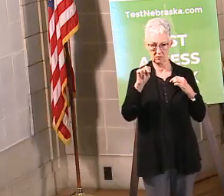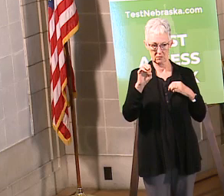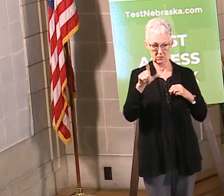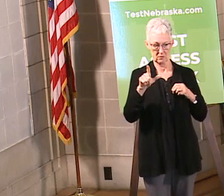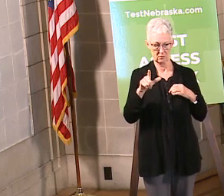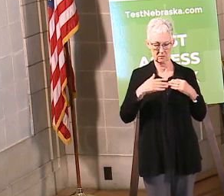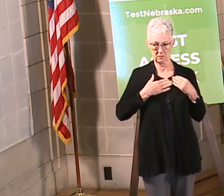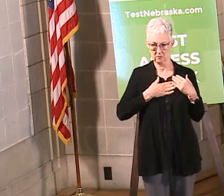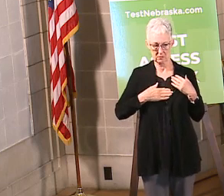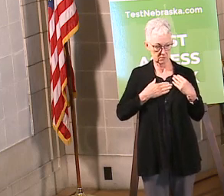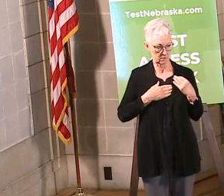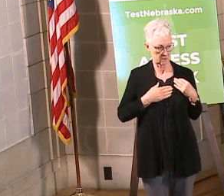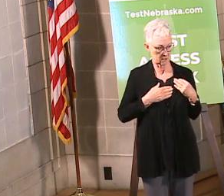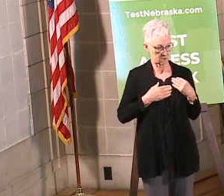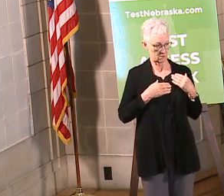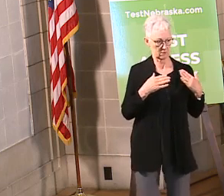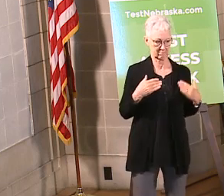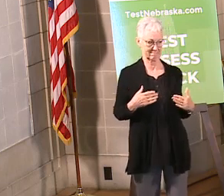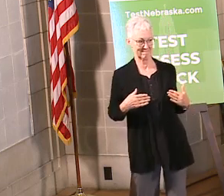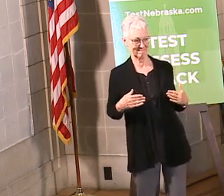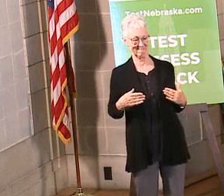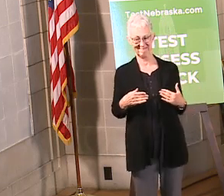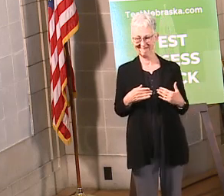express my thanks to